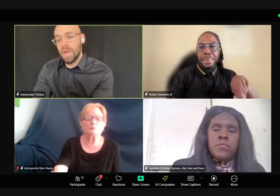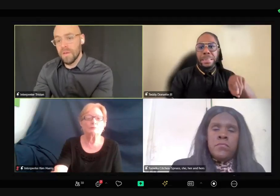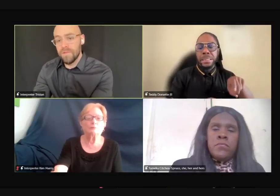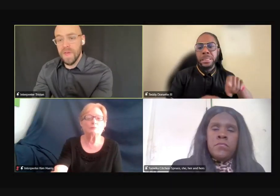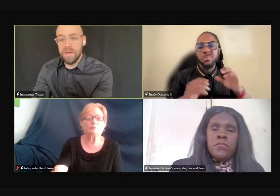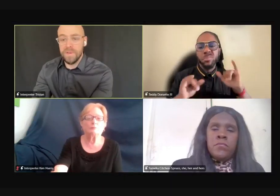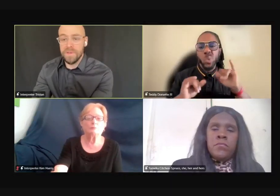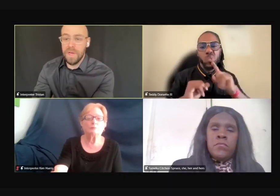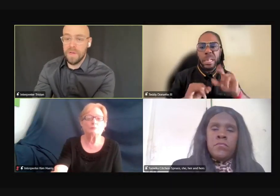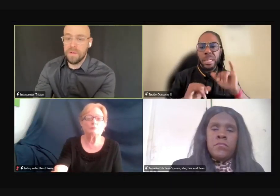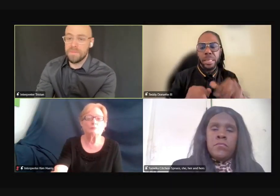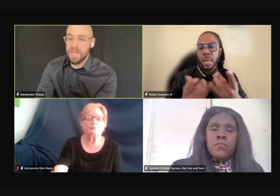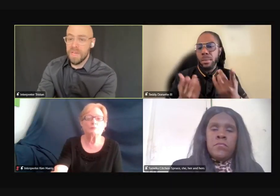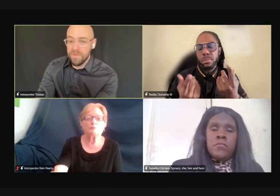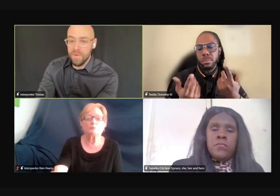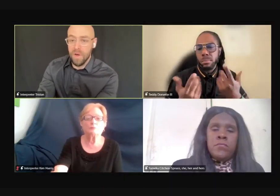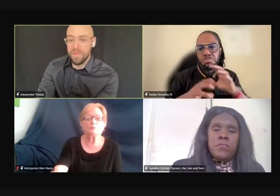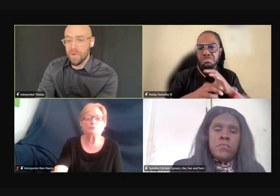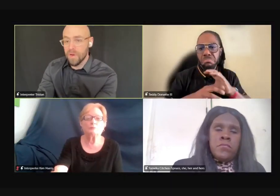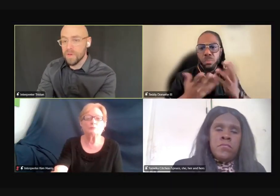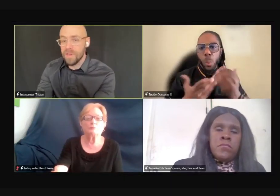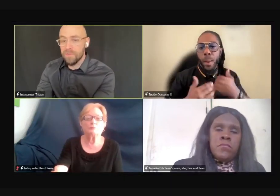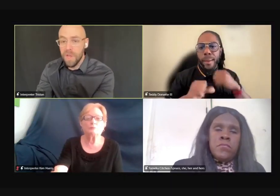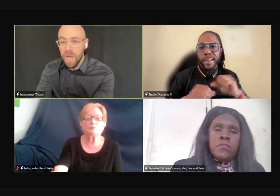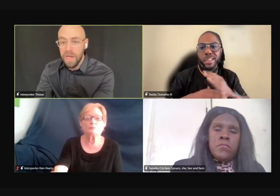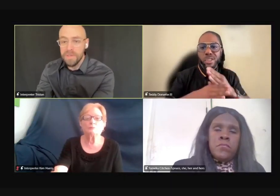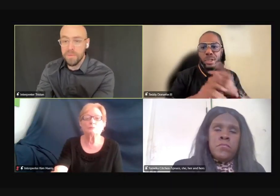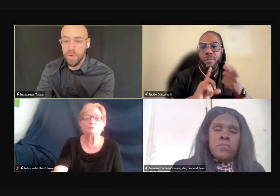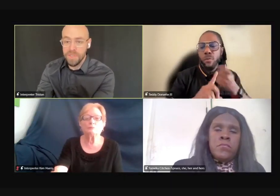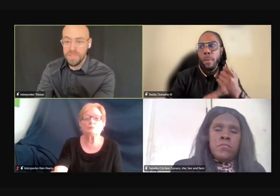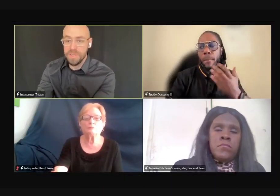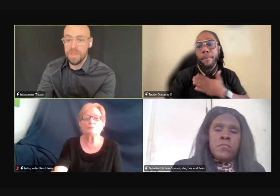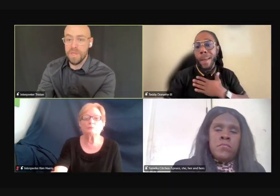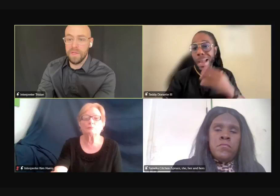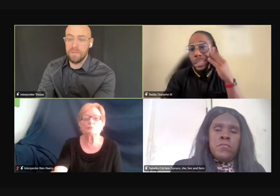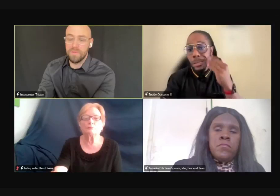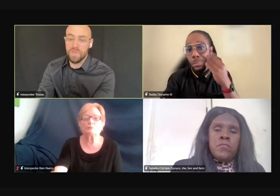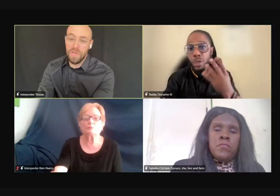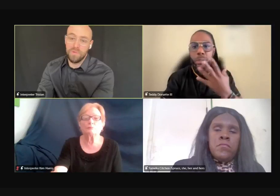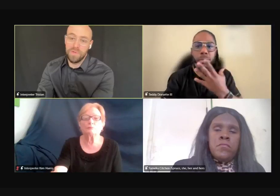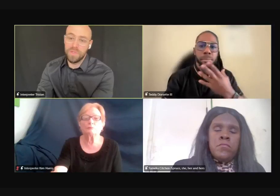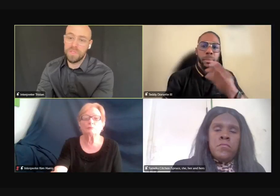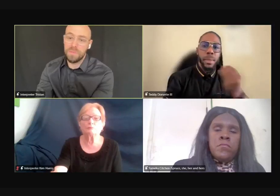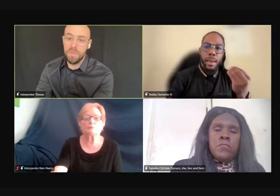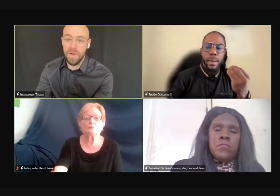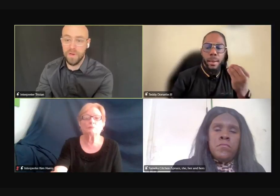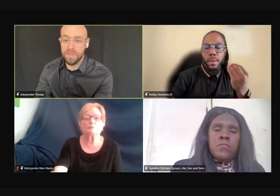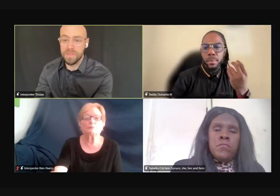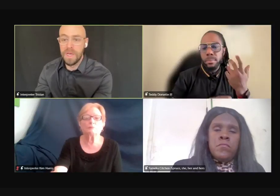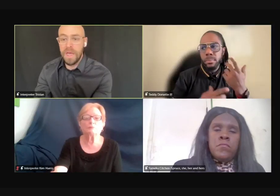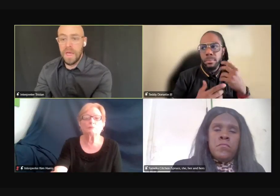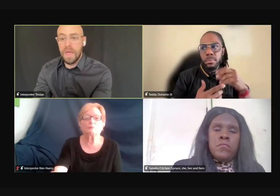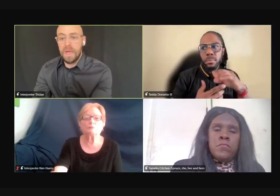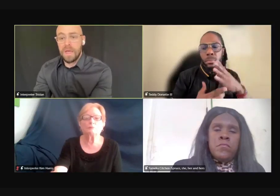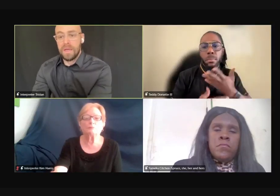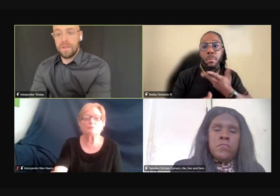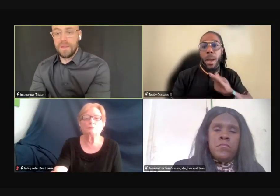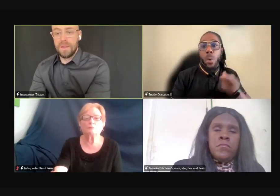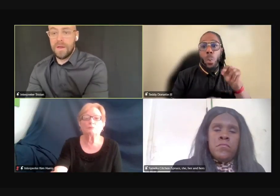if they have a, um, deaf, hard of hearing or deaf blind person that they can reduce some of the barriers